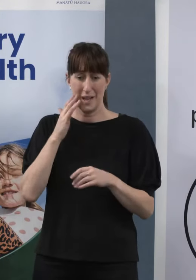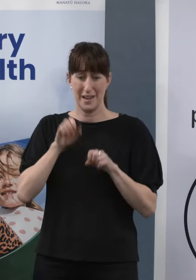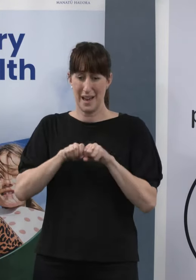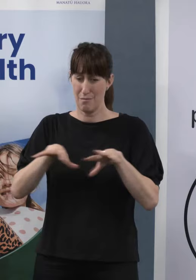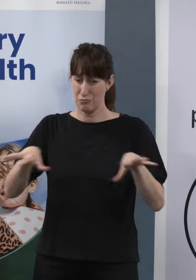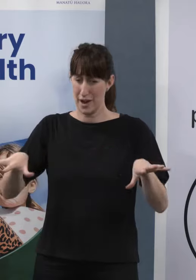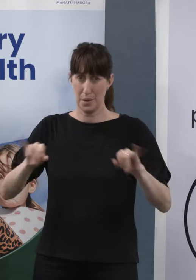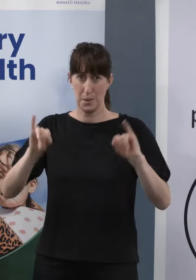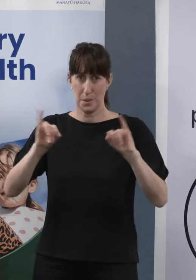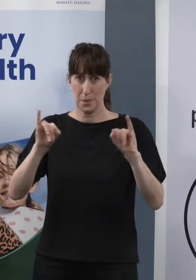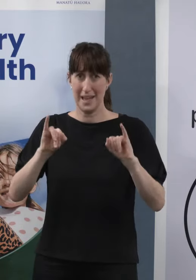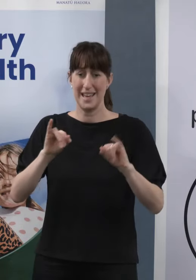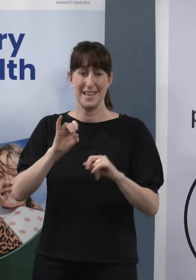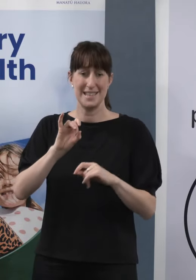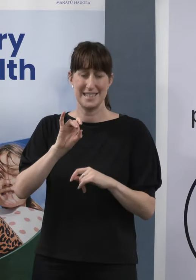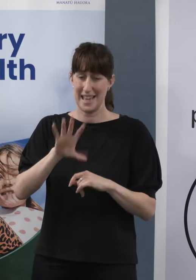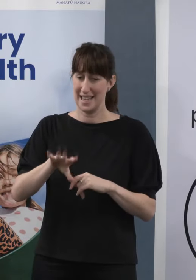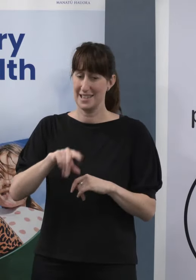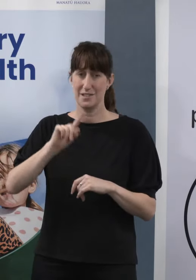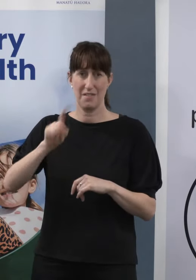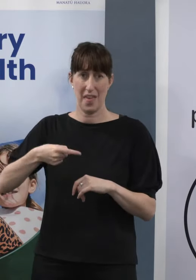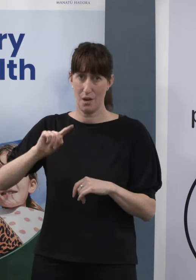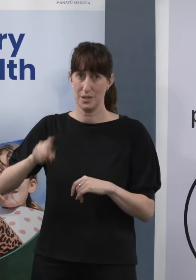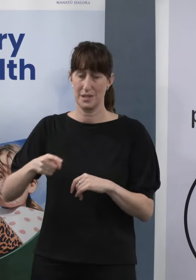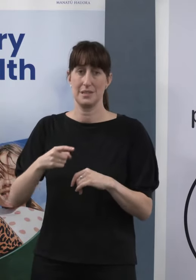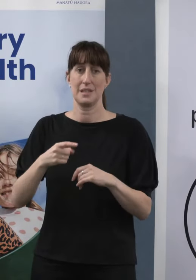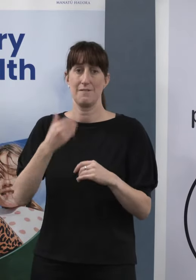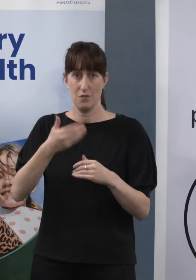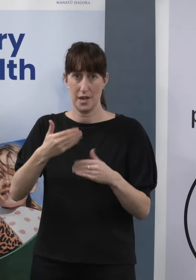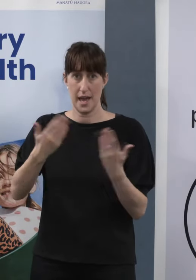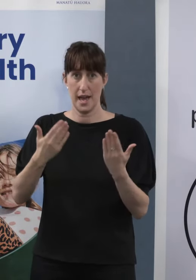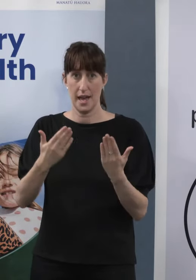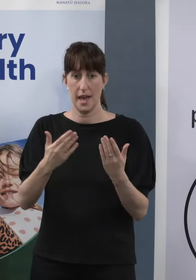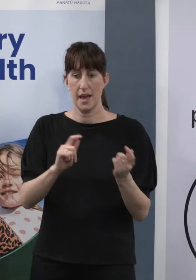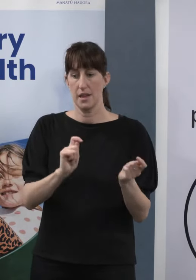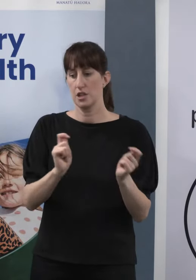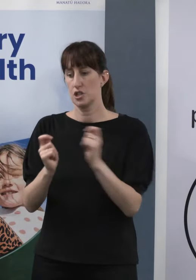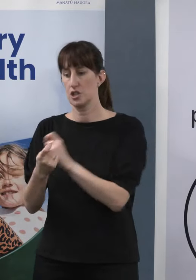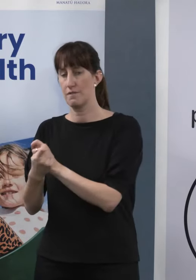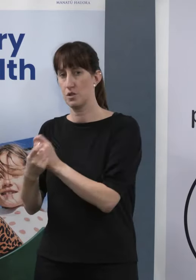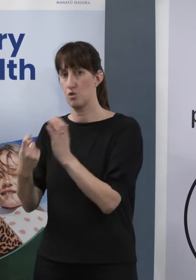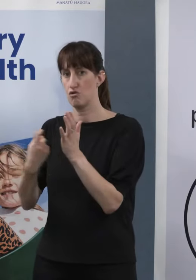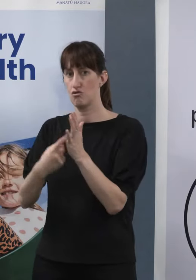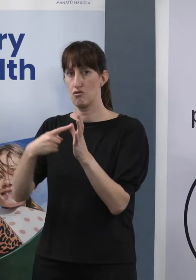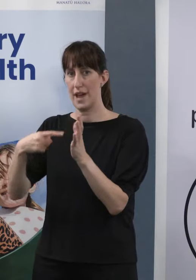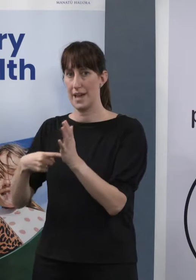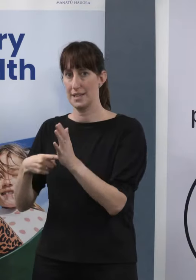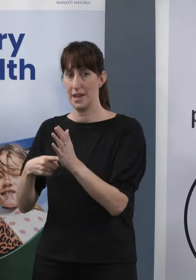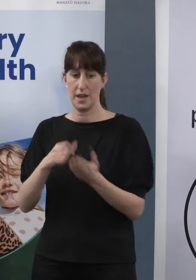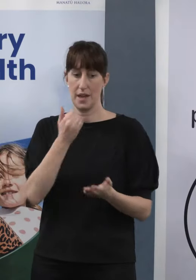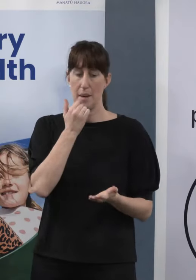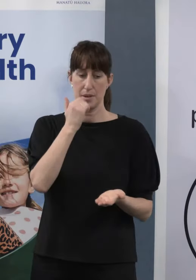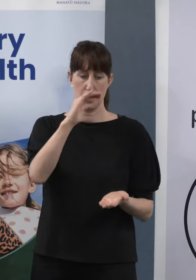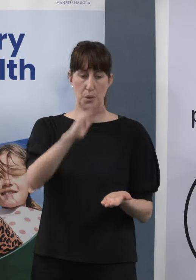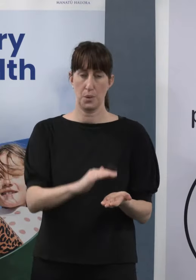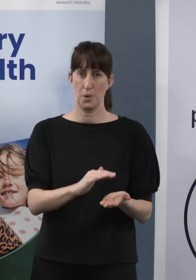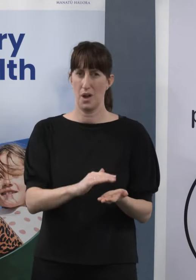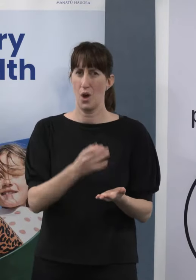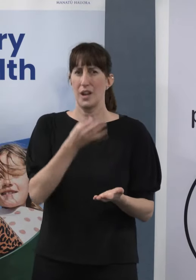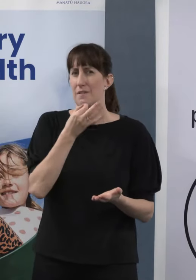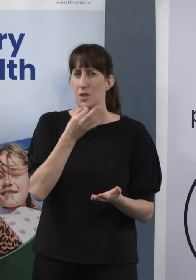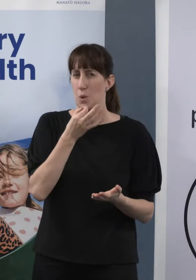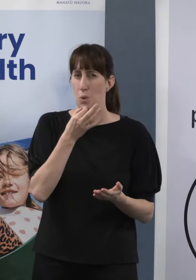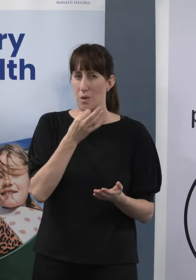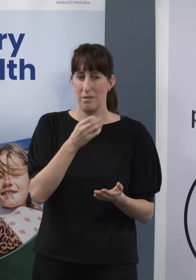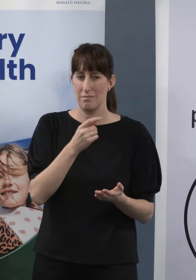tests a day, and of course, once we shifted to rapid antigen tests, that volume dropped away, and it's now much lower than that, a few thousand a